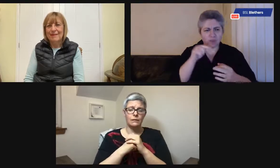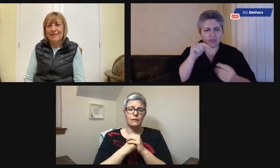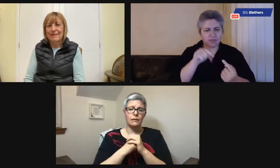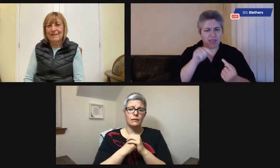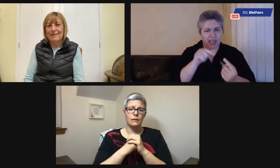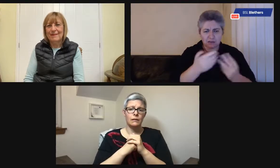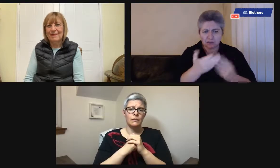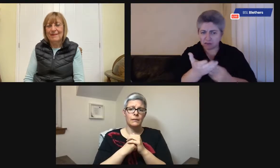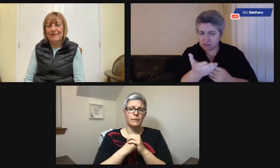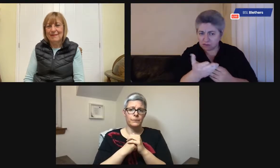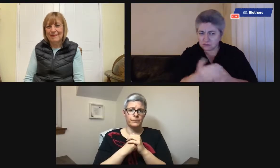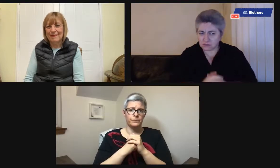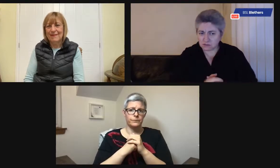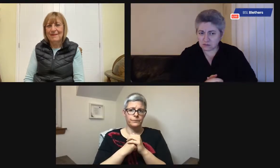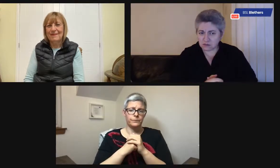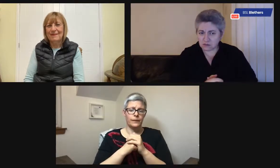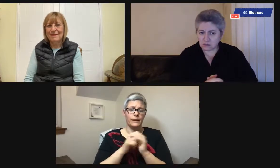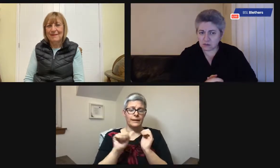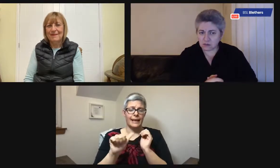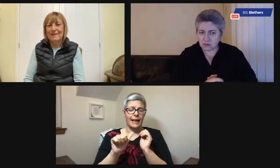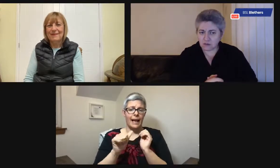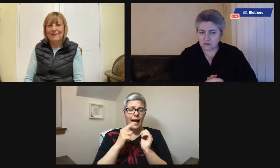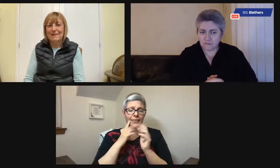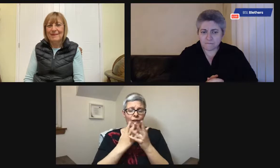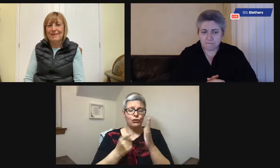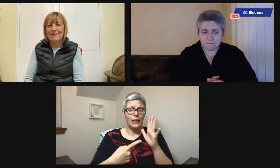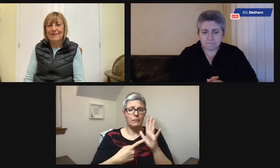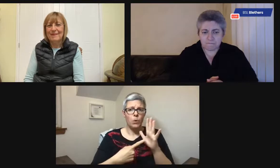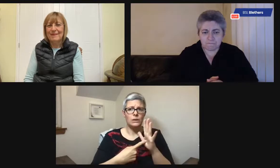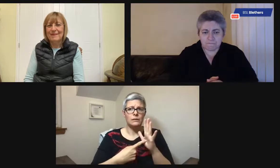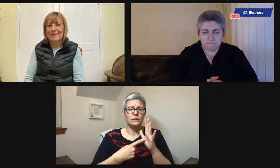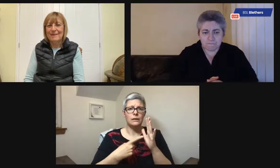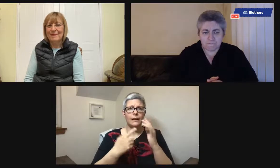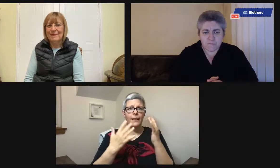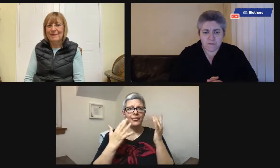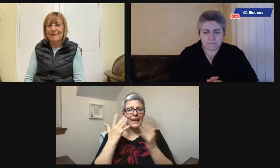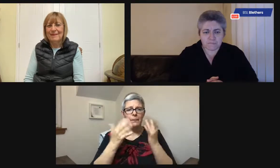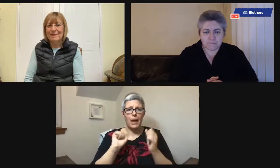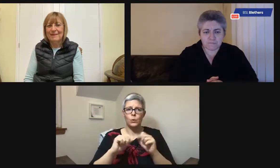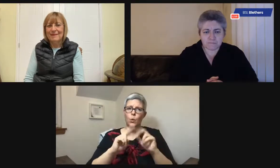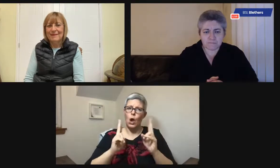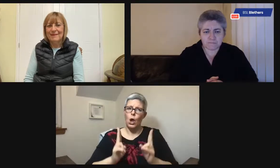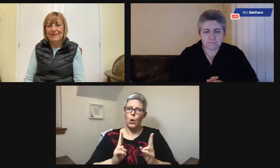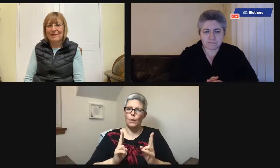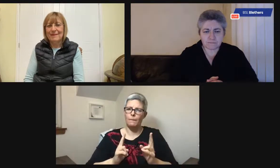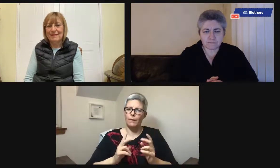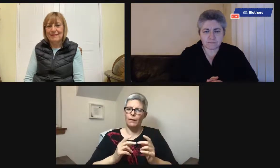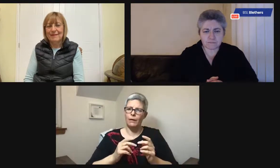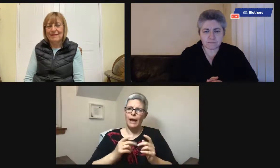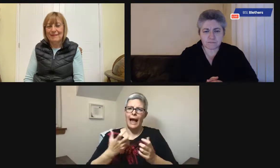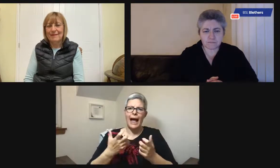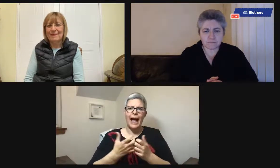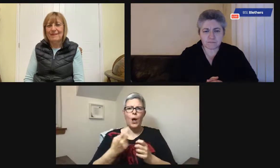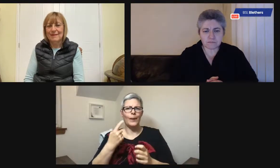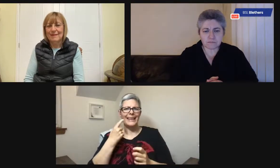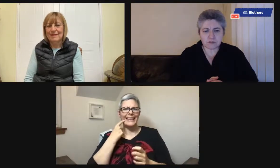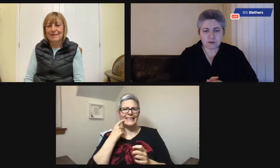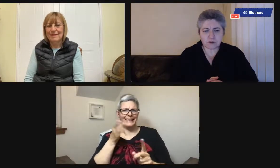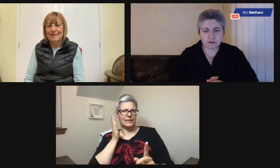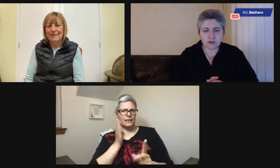to add to that? No, absolutely right. Emma, did you want to say something more? I do think it's really important to think about your